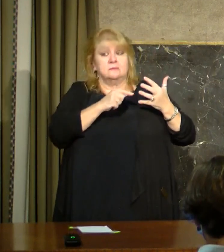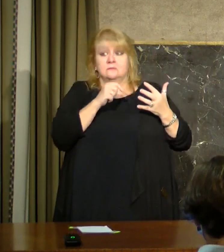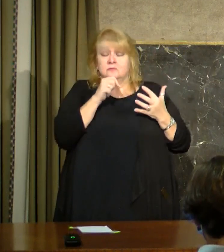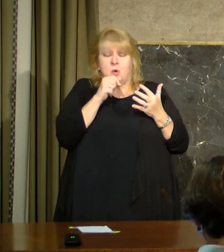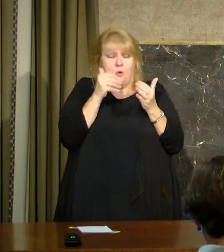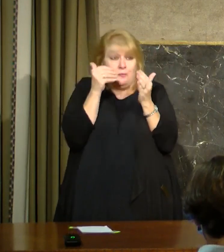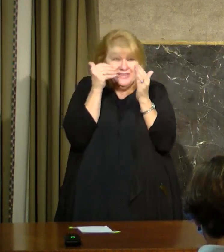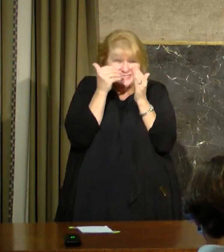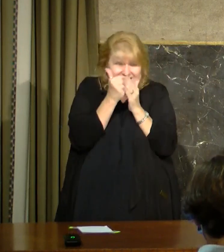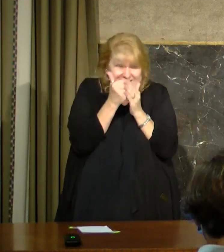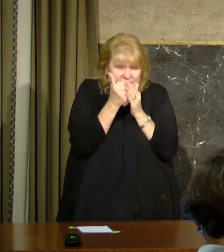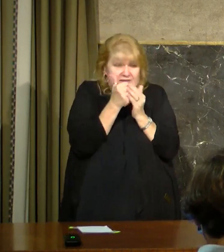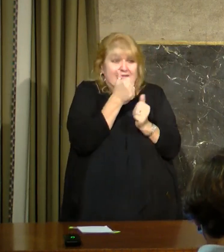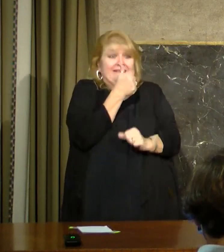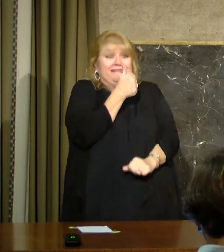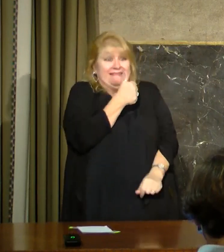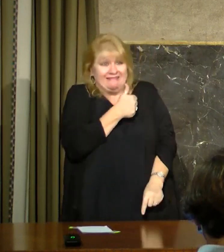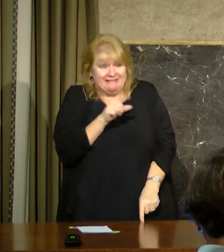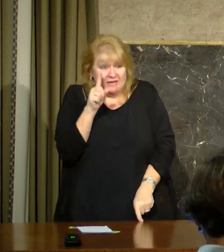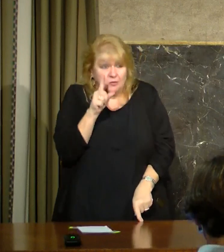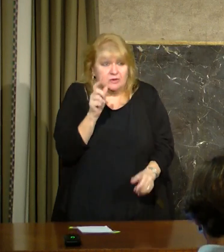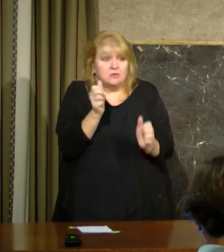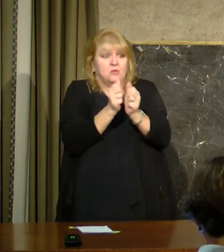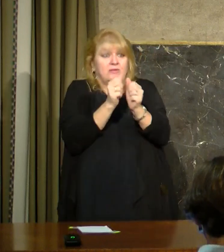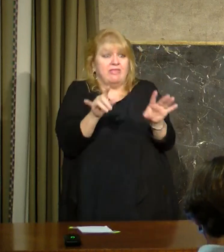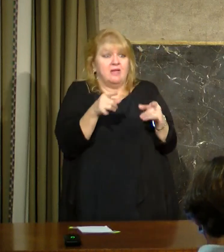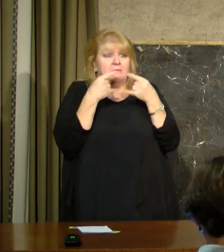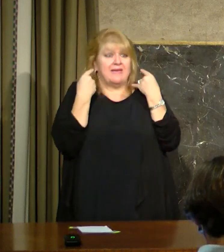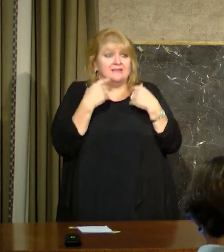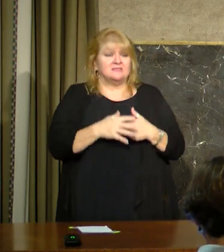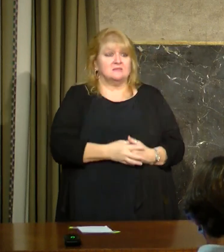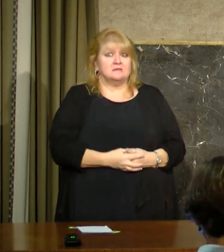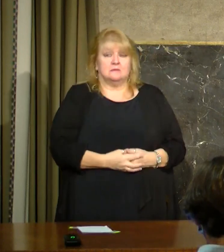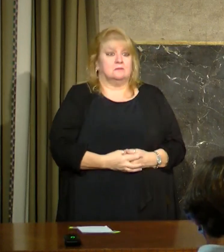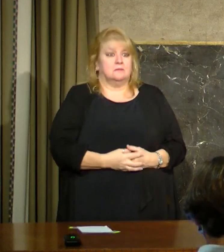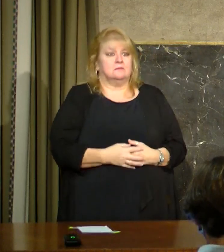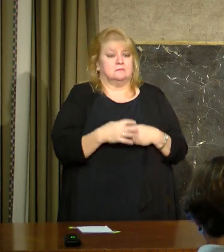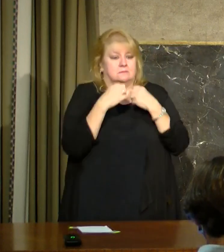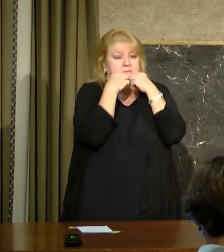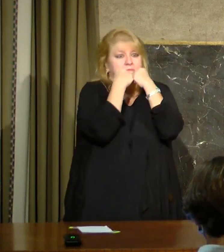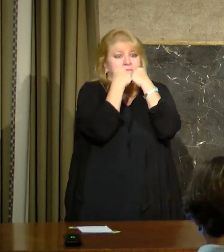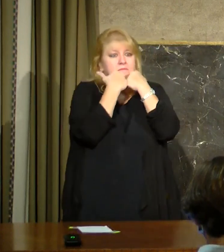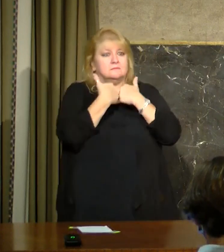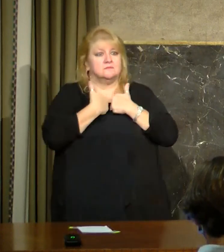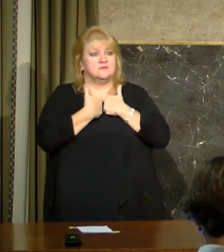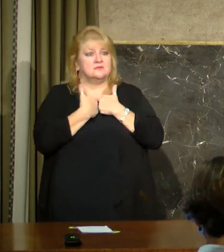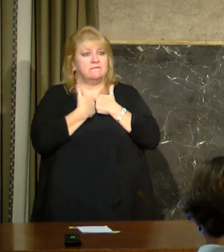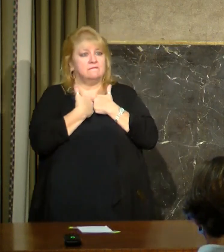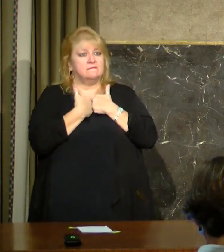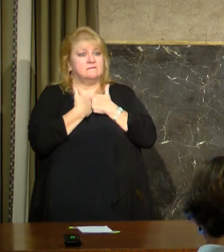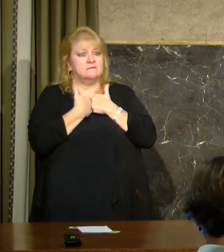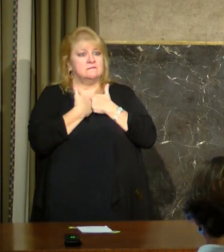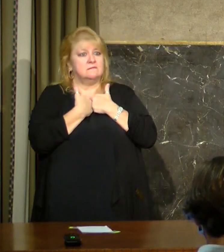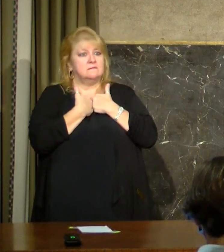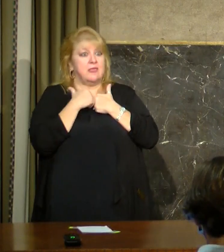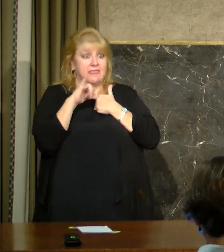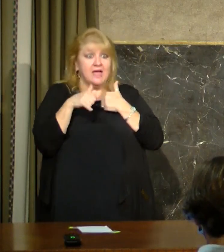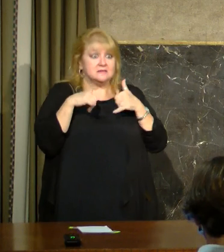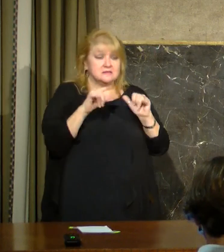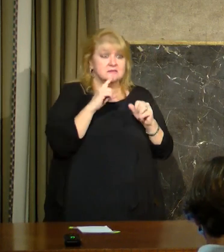I mean, these are things that we've been talking about all along. They still remain true. They still remain very, very important.